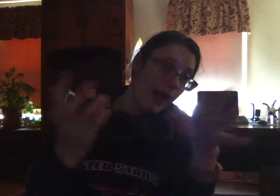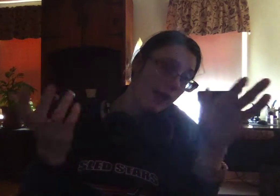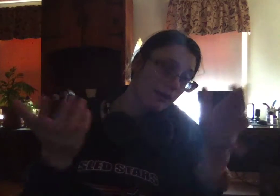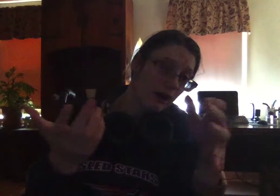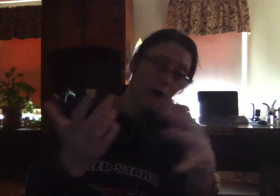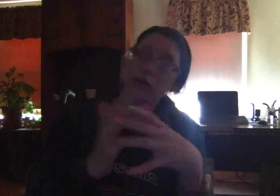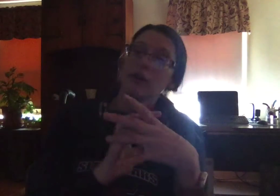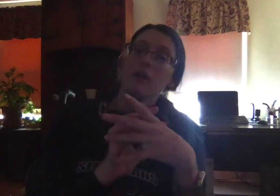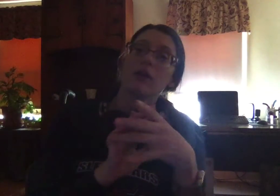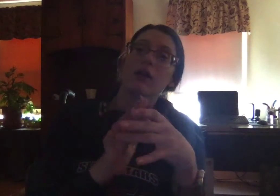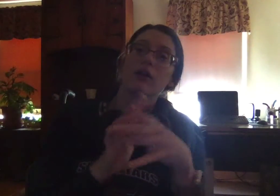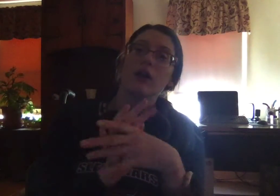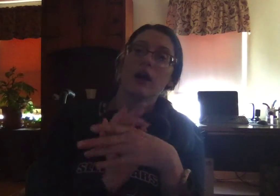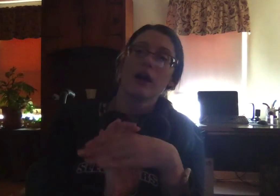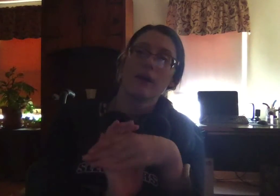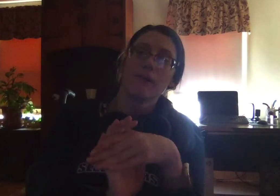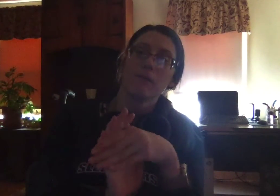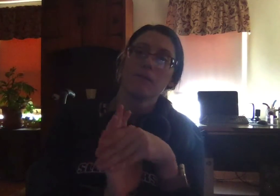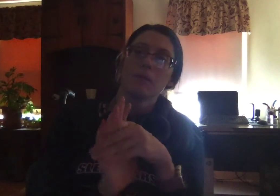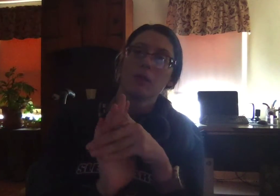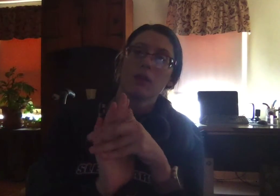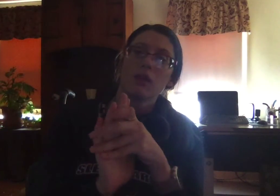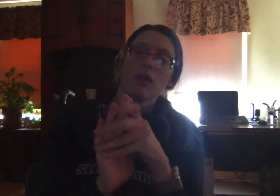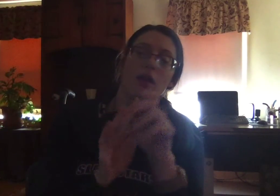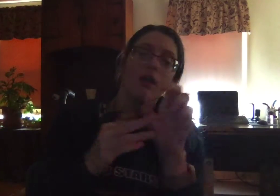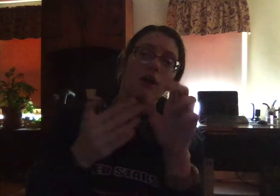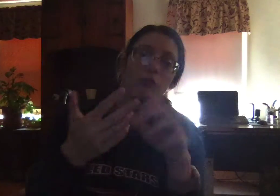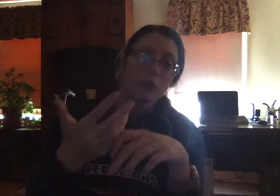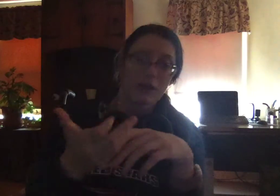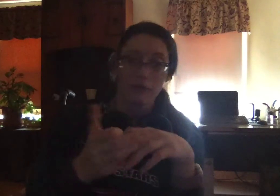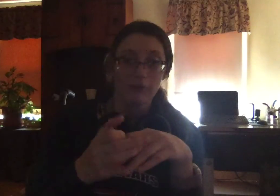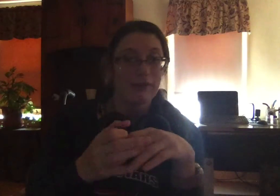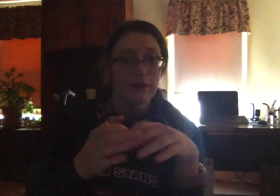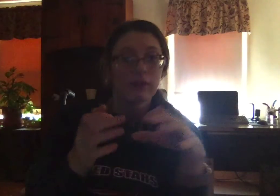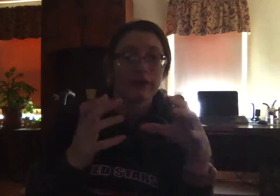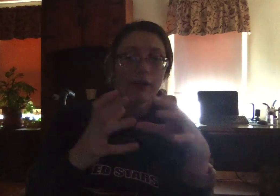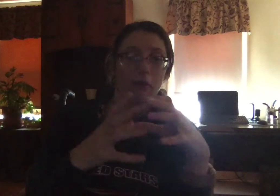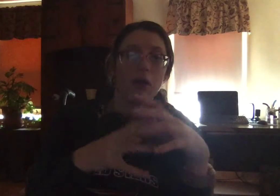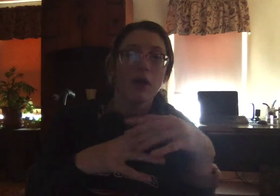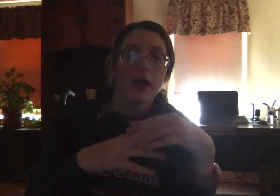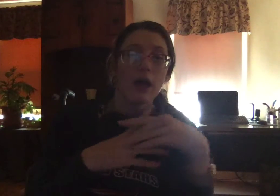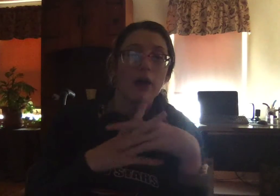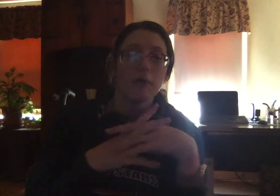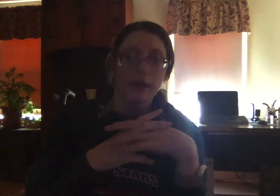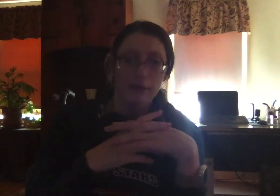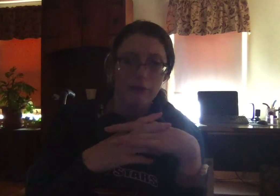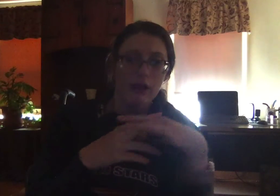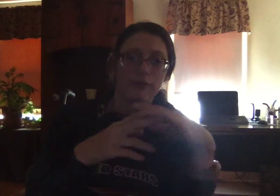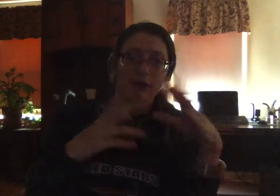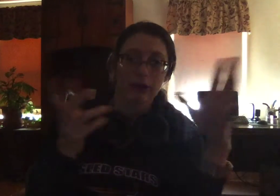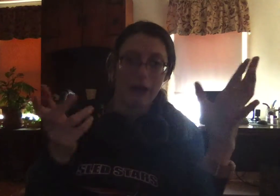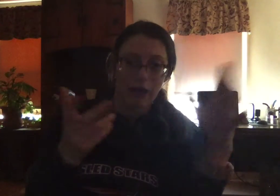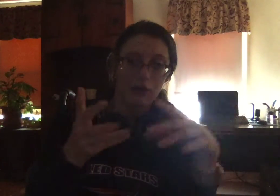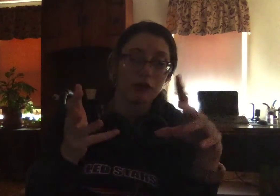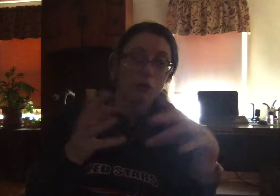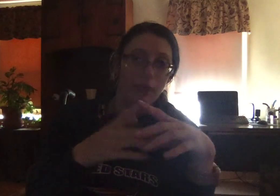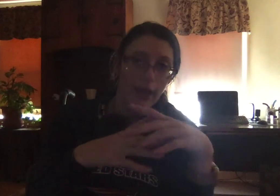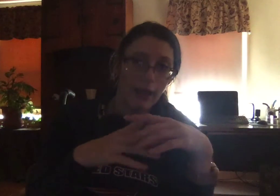iCloud for whatever reason so whenever I figure out how to do that